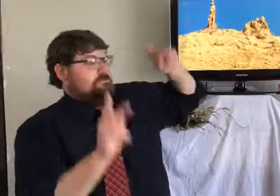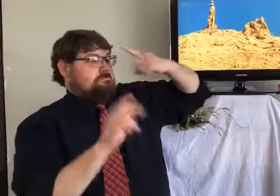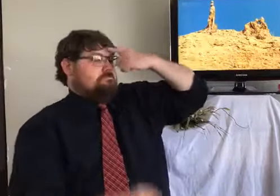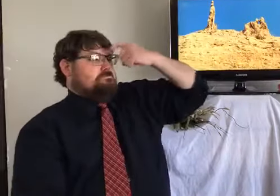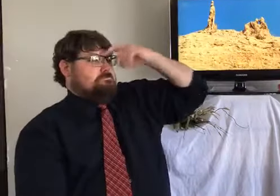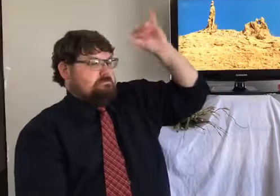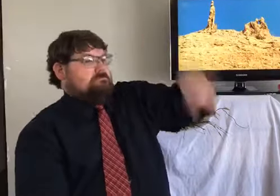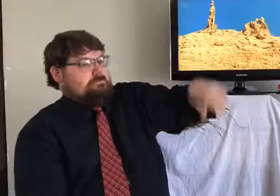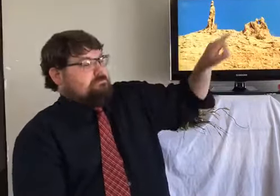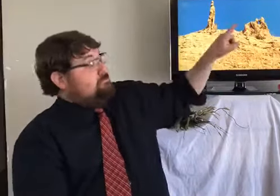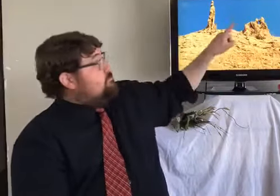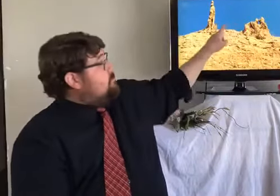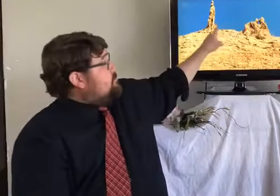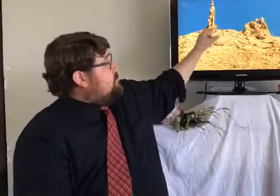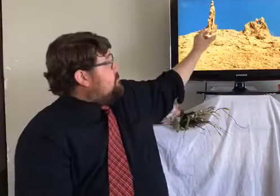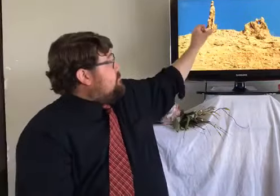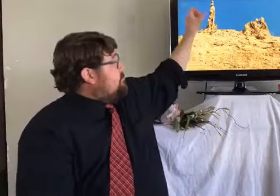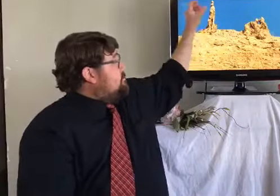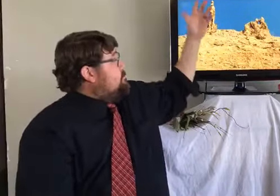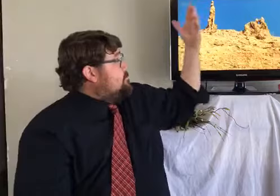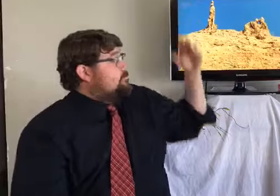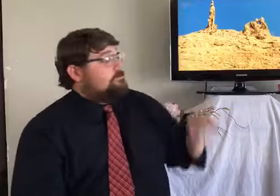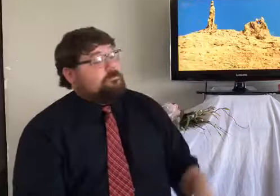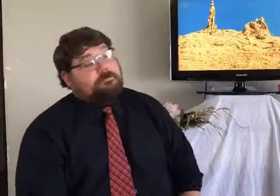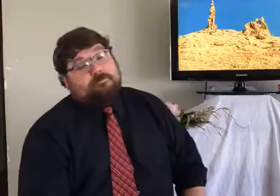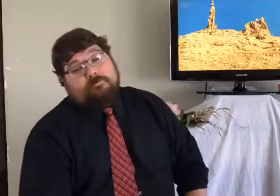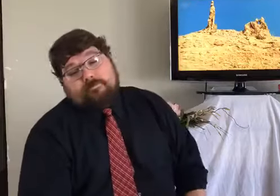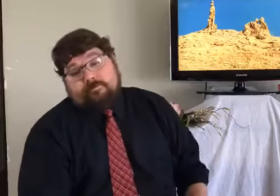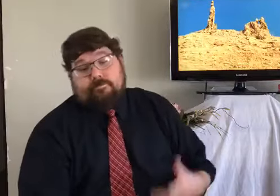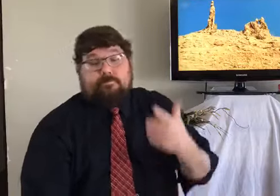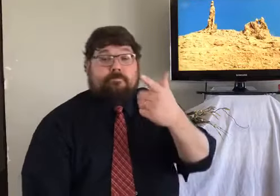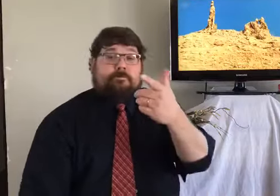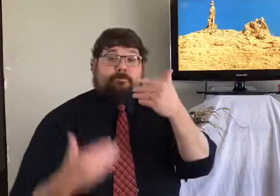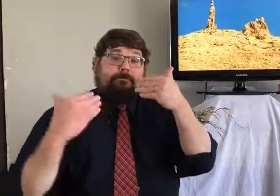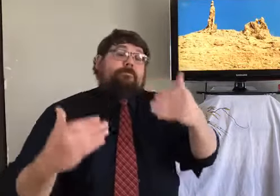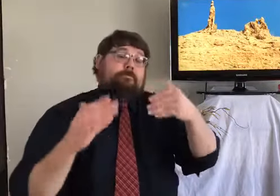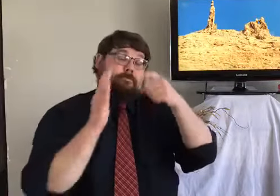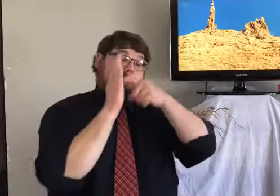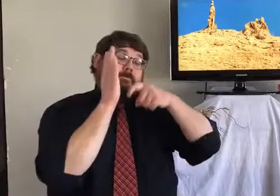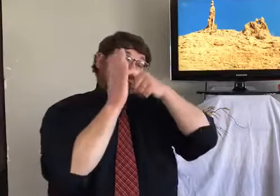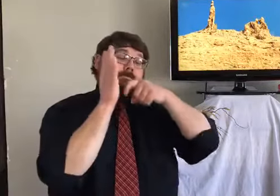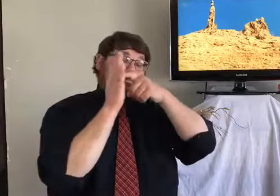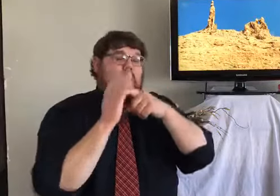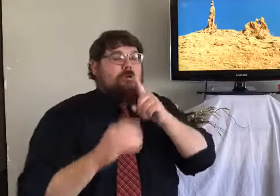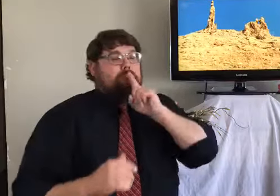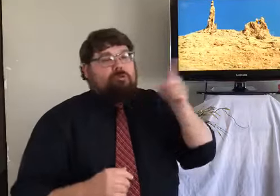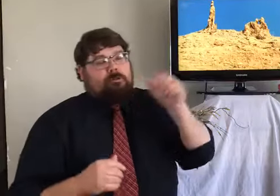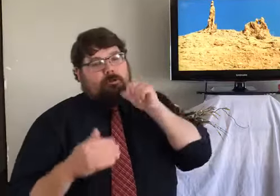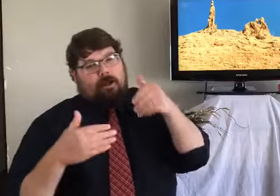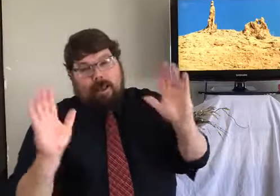and became a pillar of salt. And some people say, that's Lot's wife right there. Well, okay, you can,